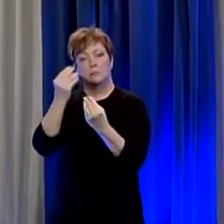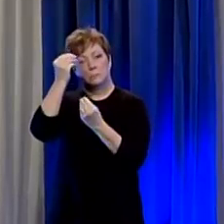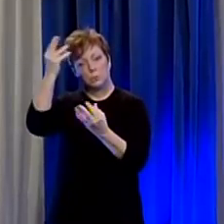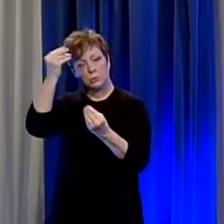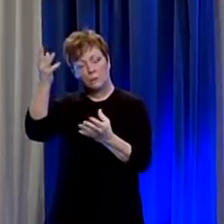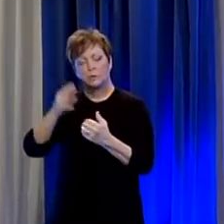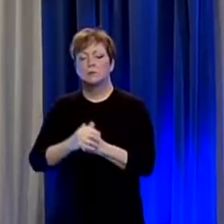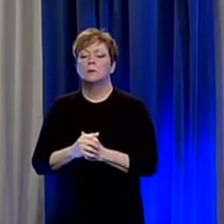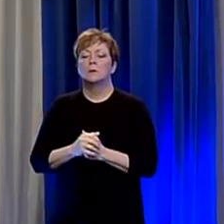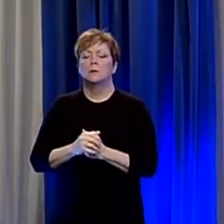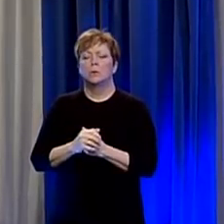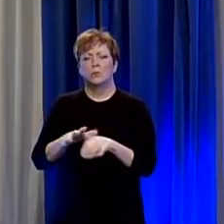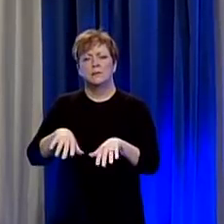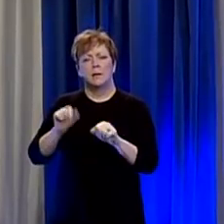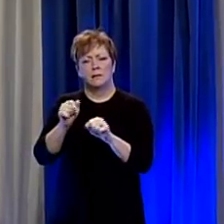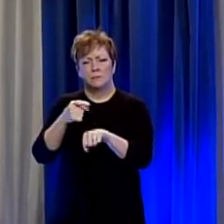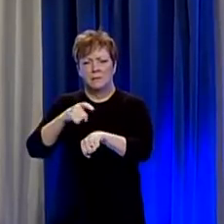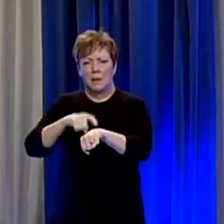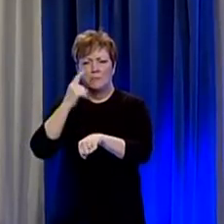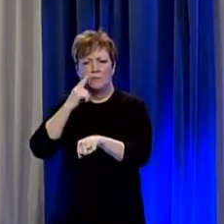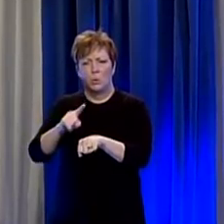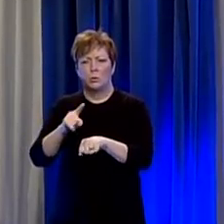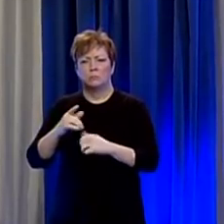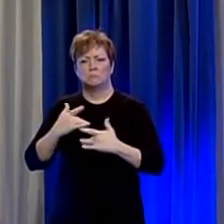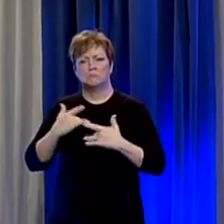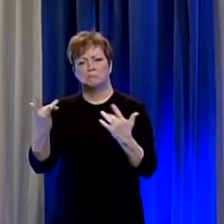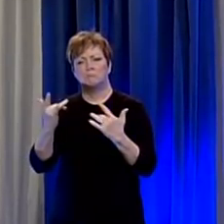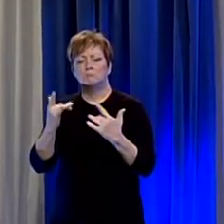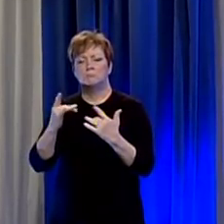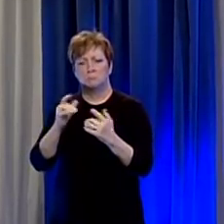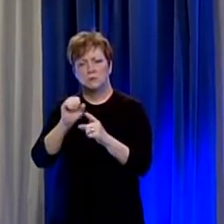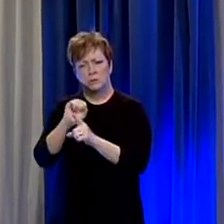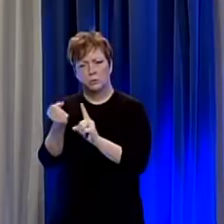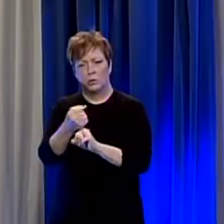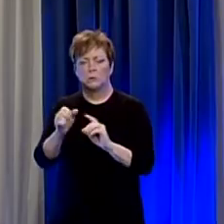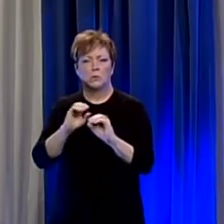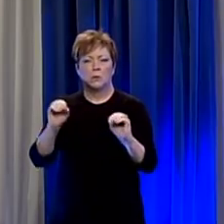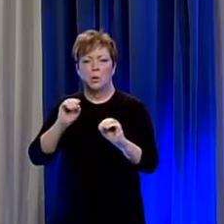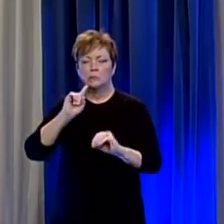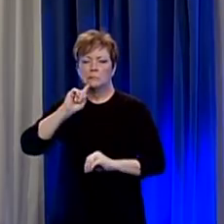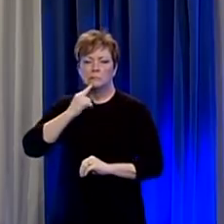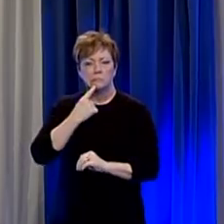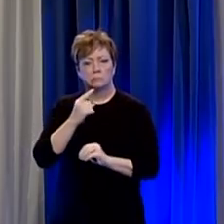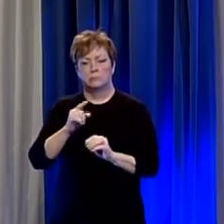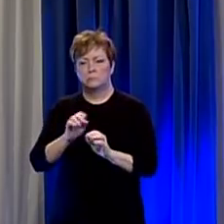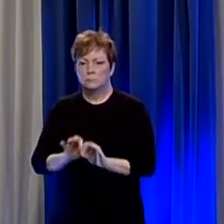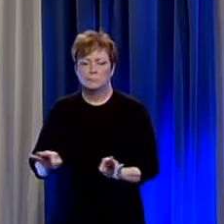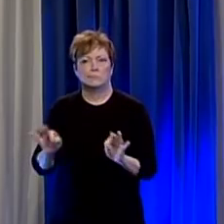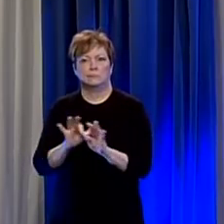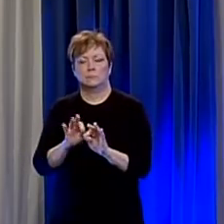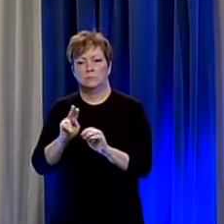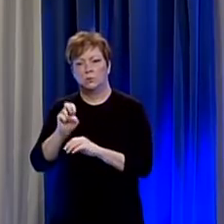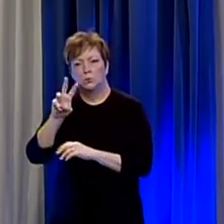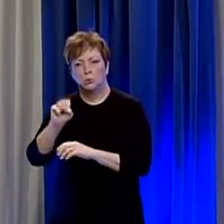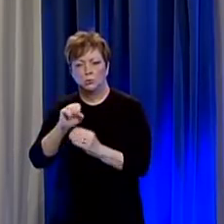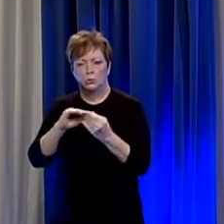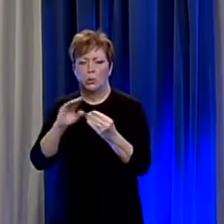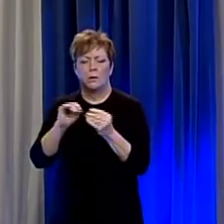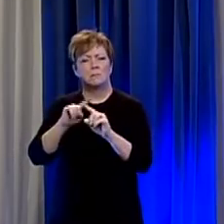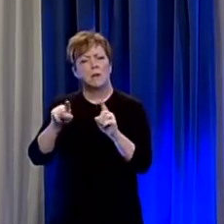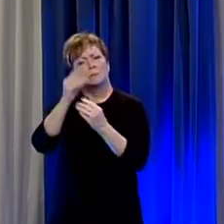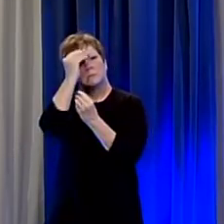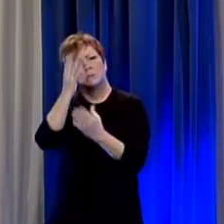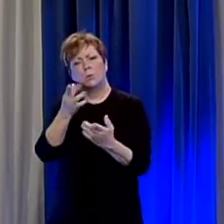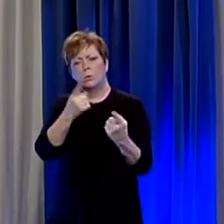of time just to give you a situational update we don't have any dramatic news stories for you today but we wanted to update you on the